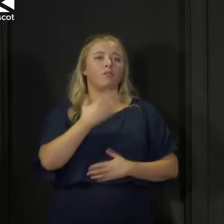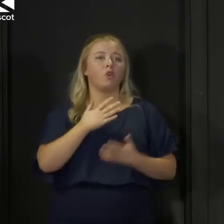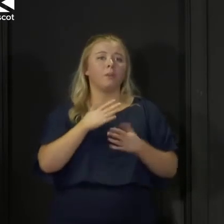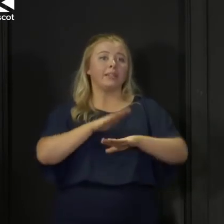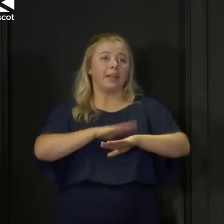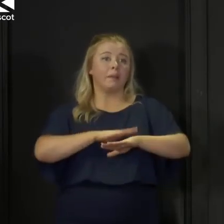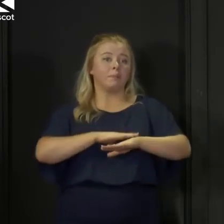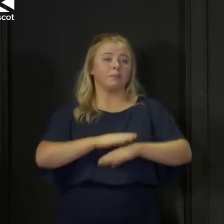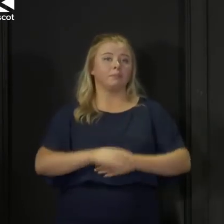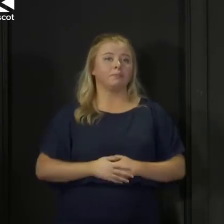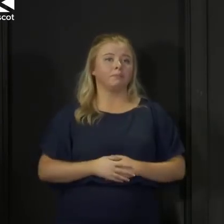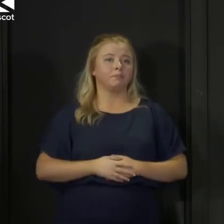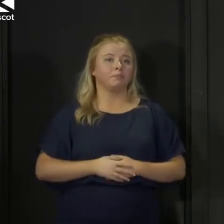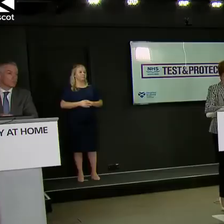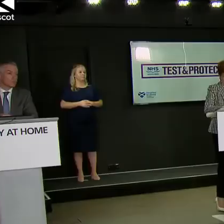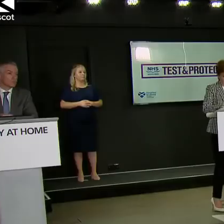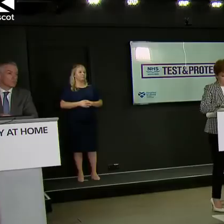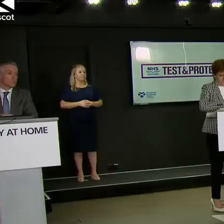Times.